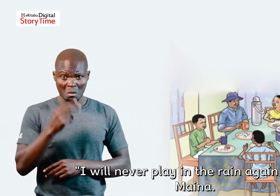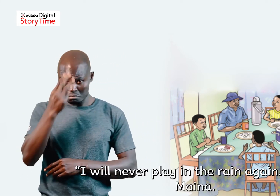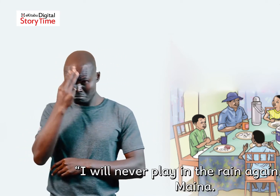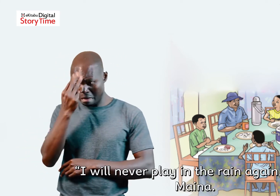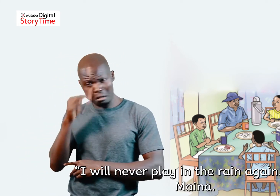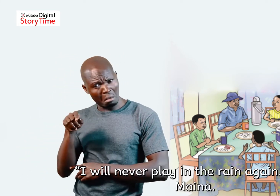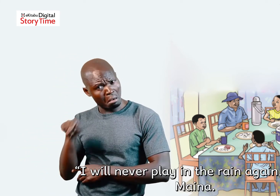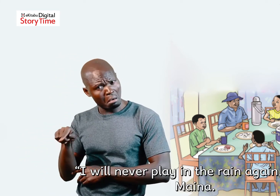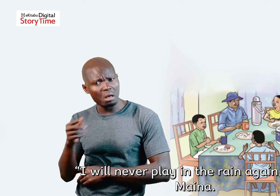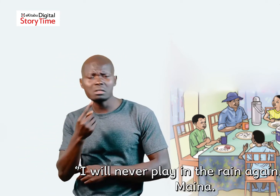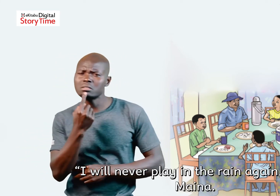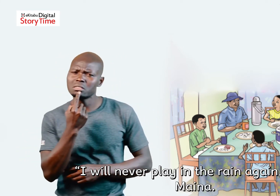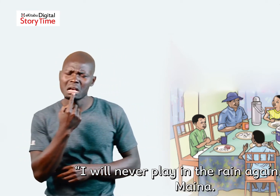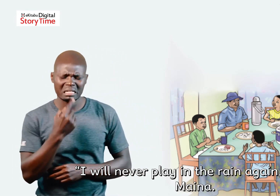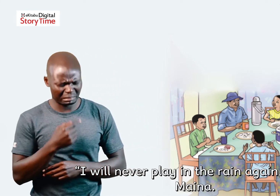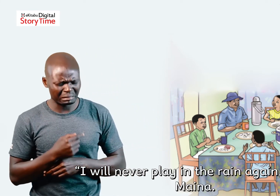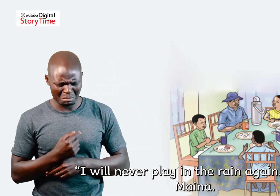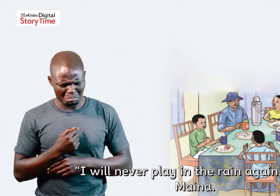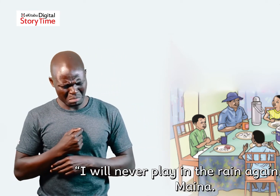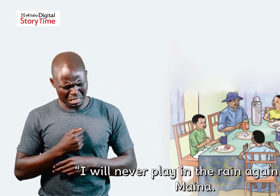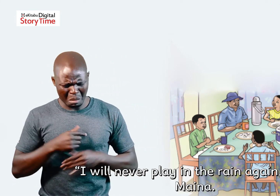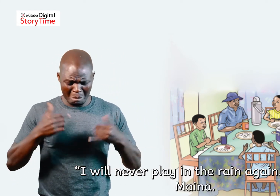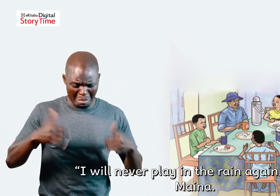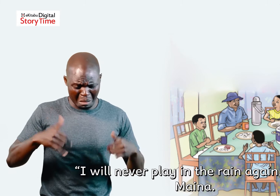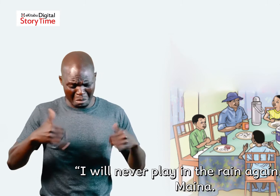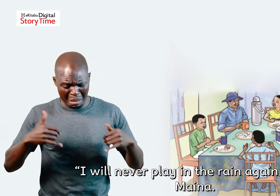I will never play in the rain again Says Maina